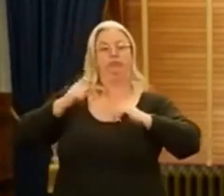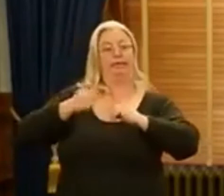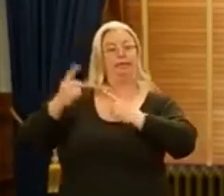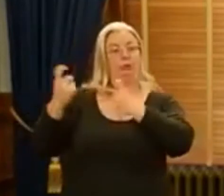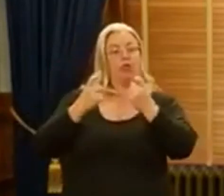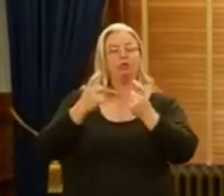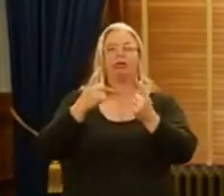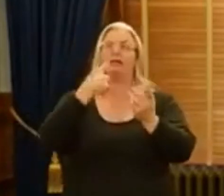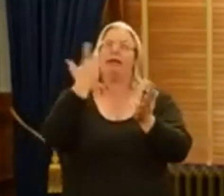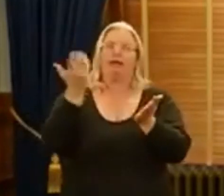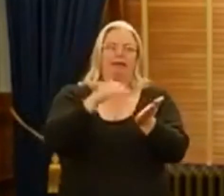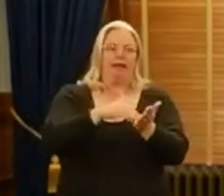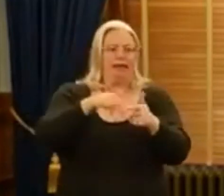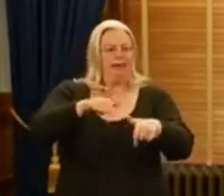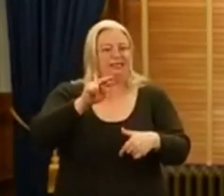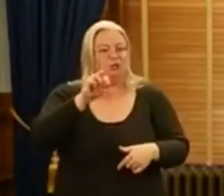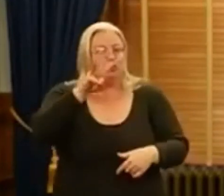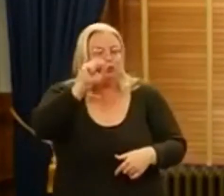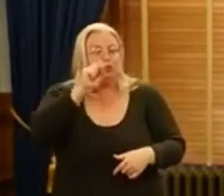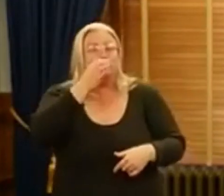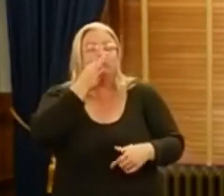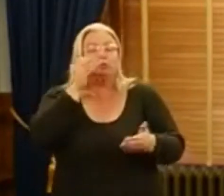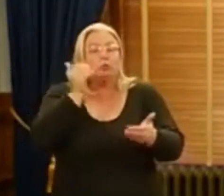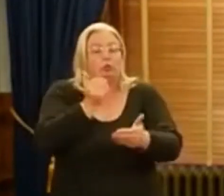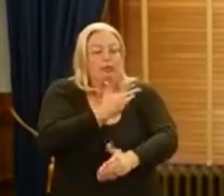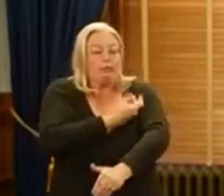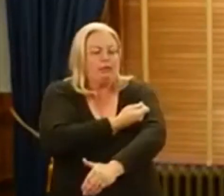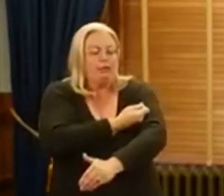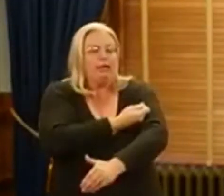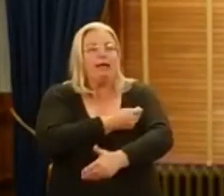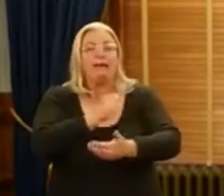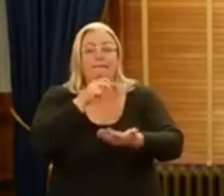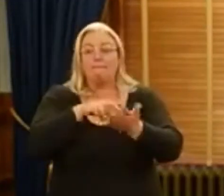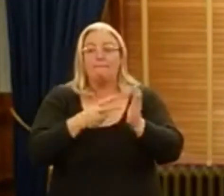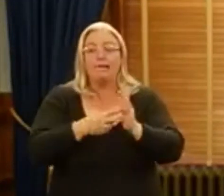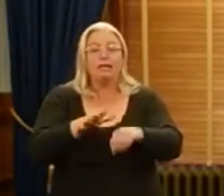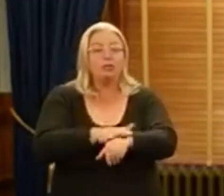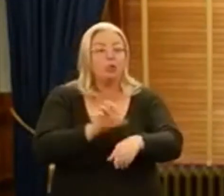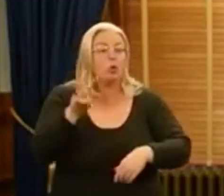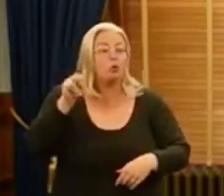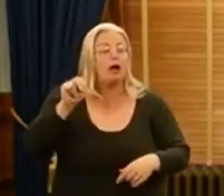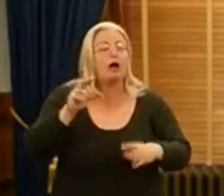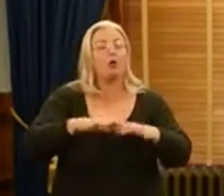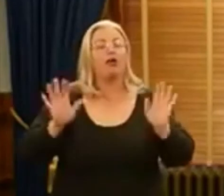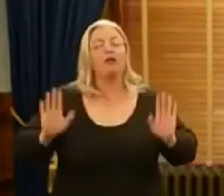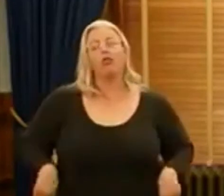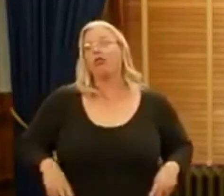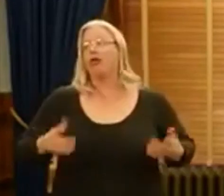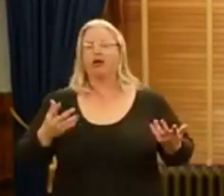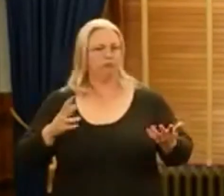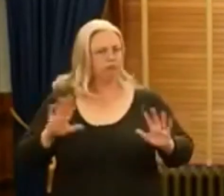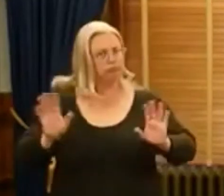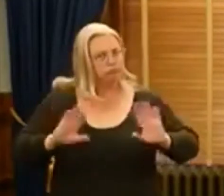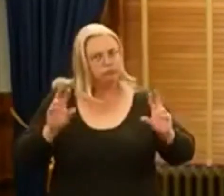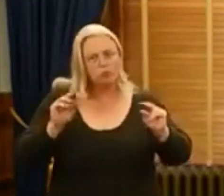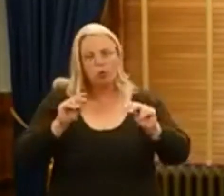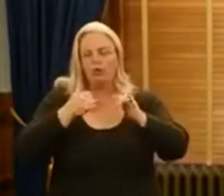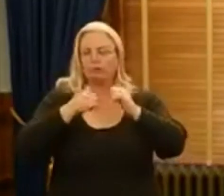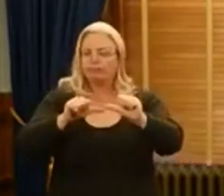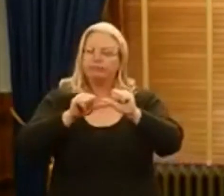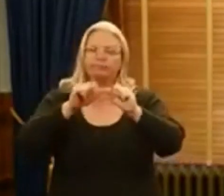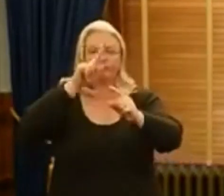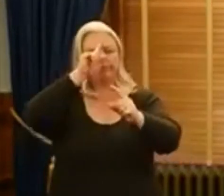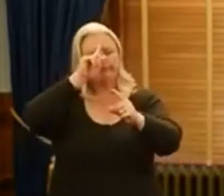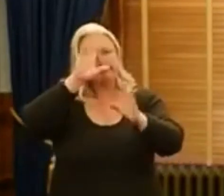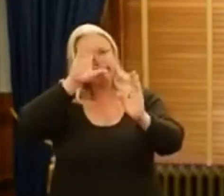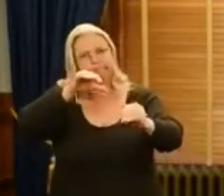want to reiterate that this news of an upcoming vaccine does not mean we should take our foot off the gas. We must continue to